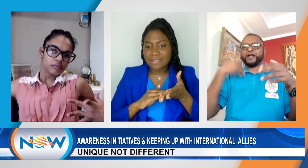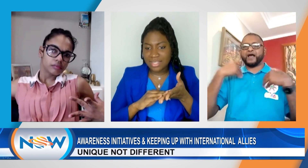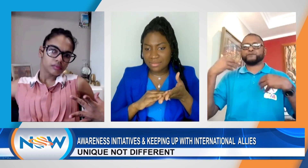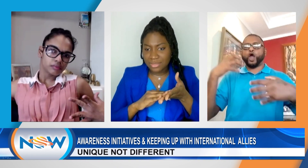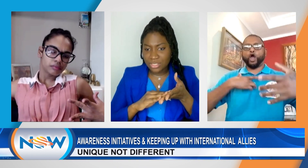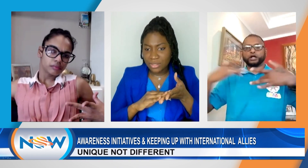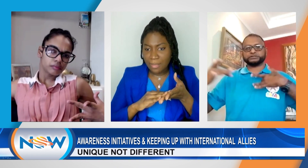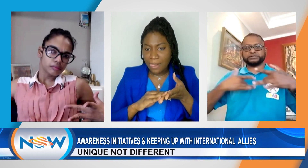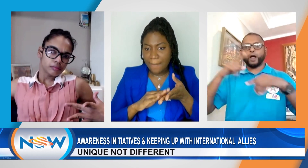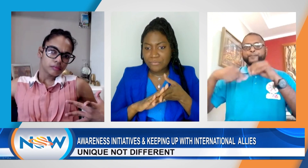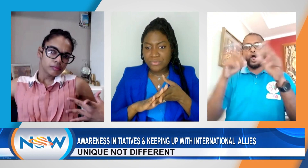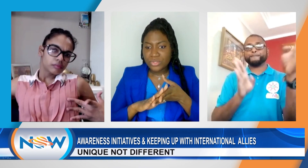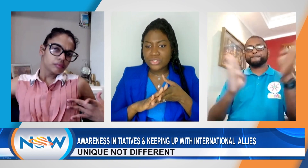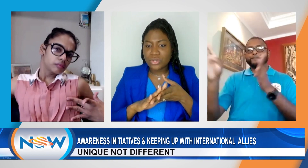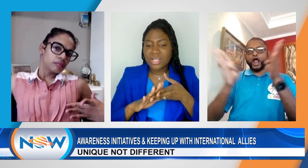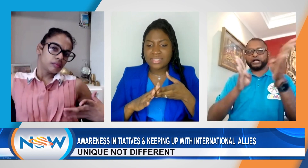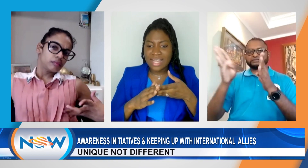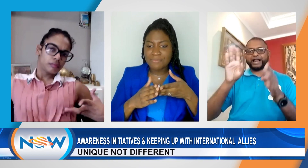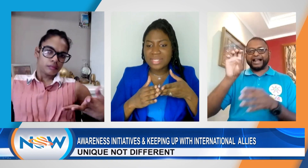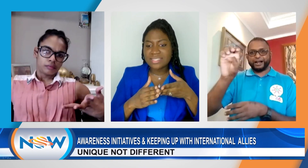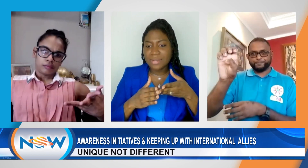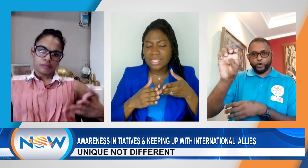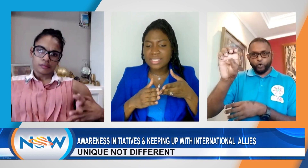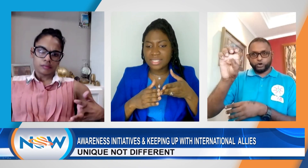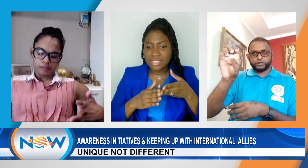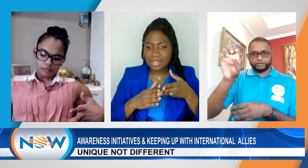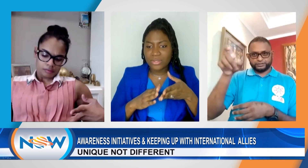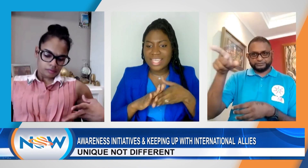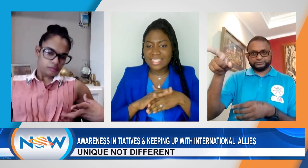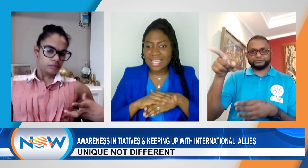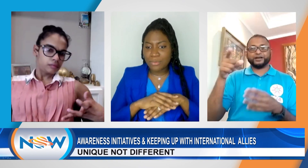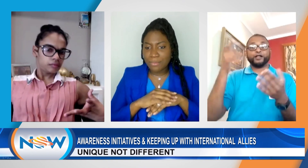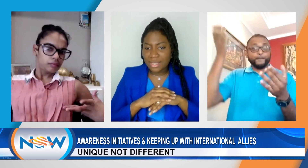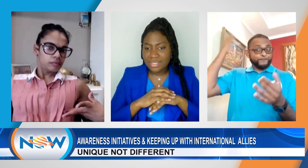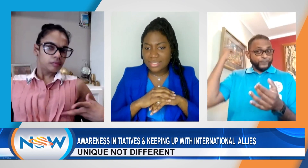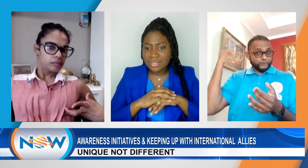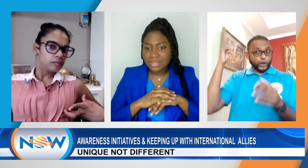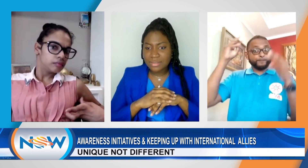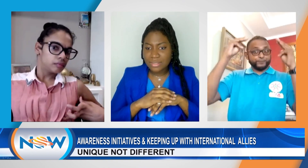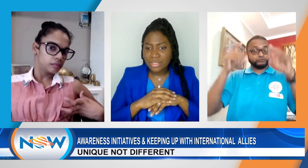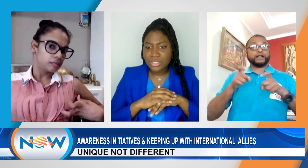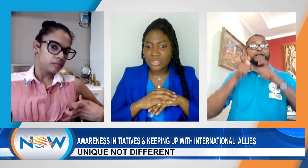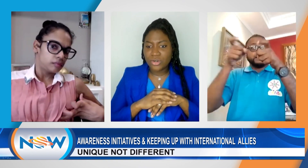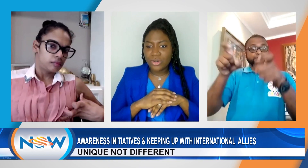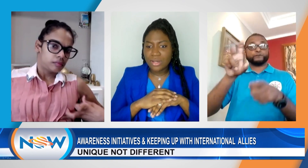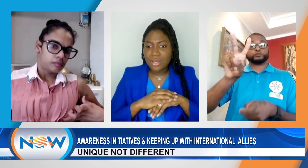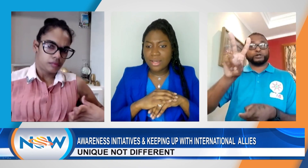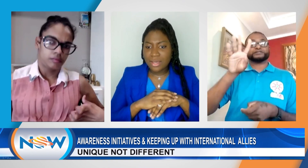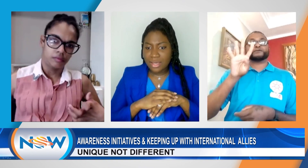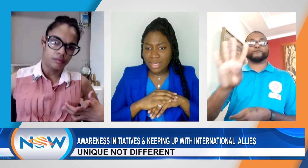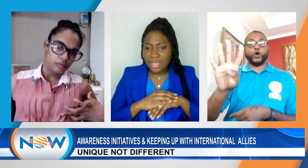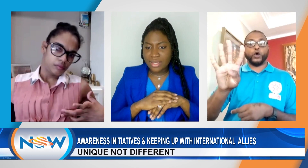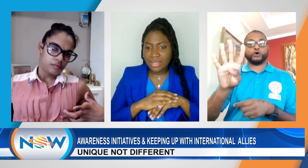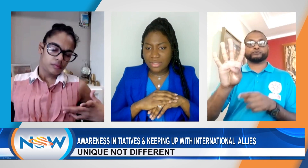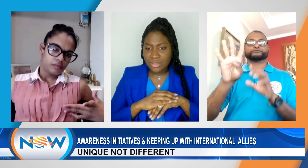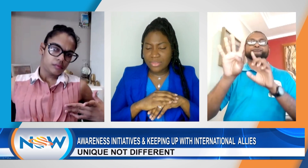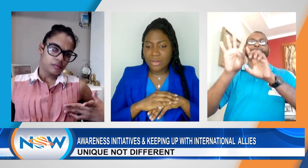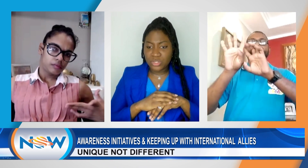available. So because there have been some concerns about the El Damo bus, you know, there were